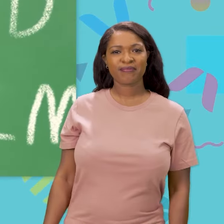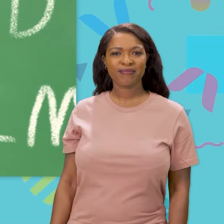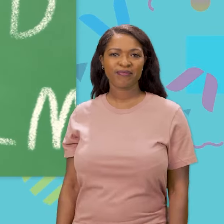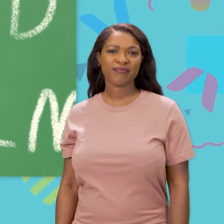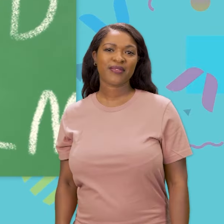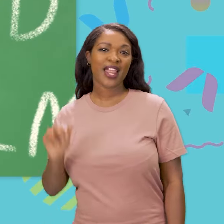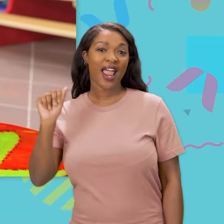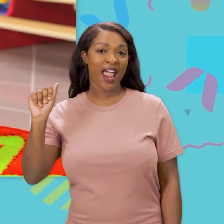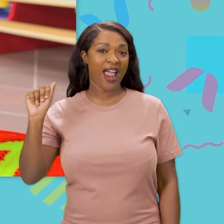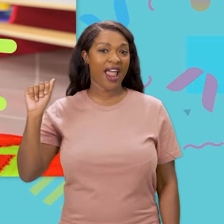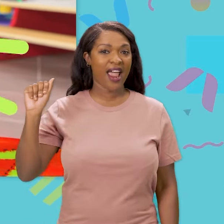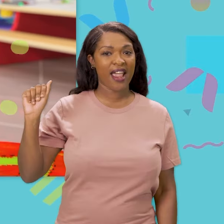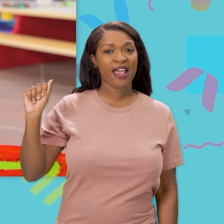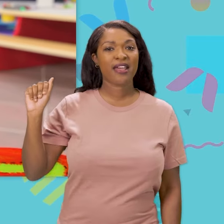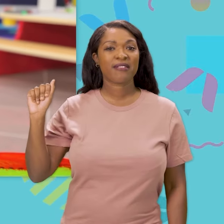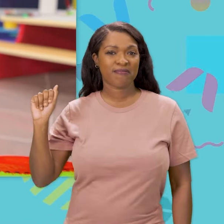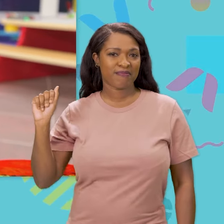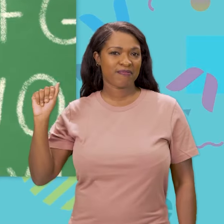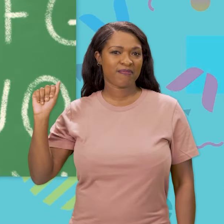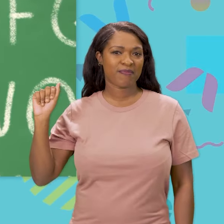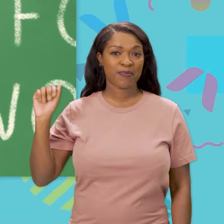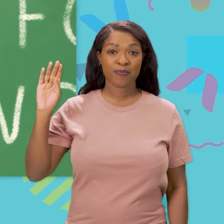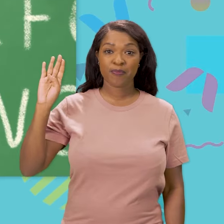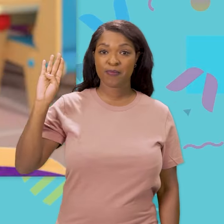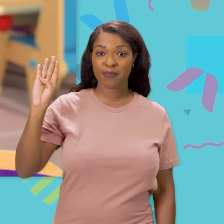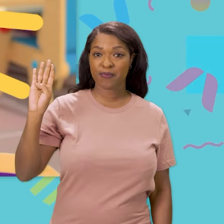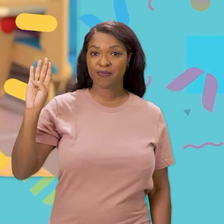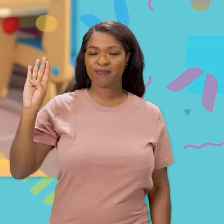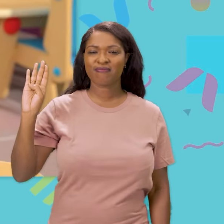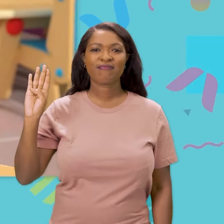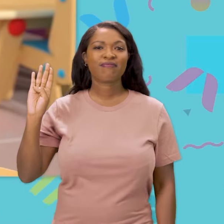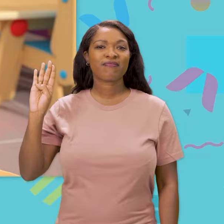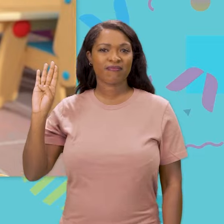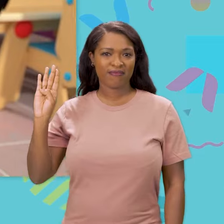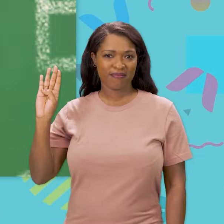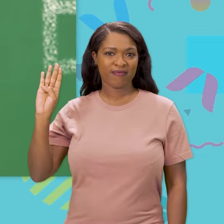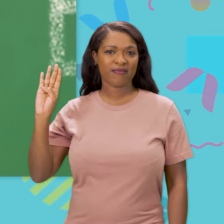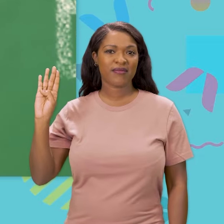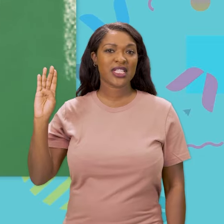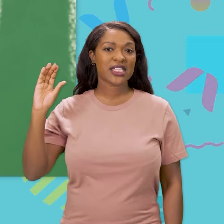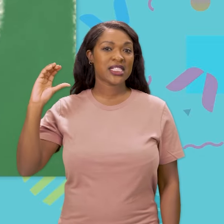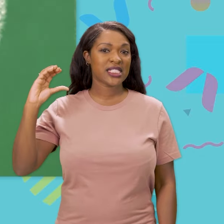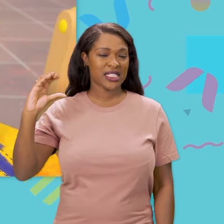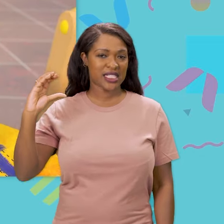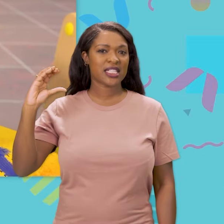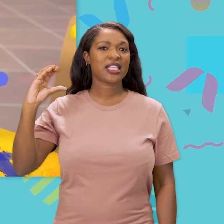A, B, C,